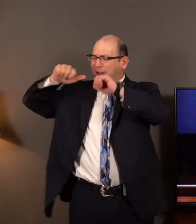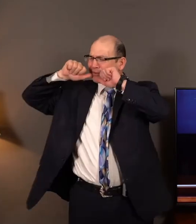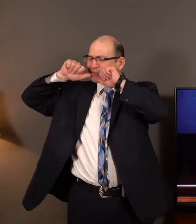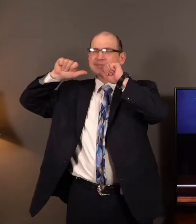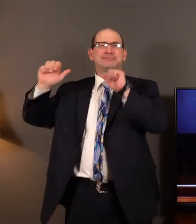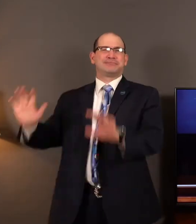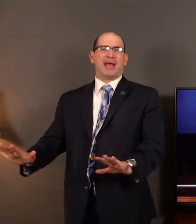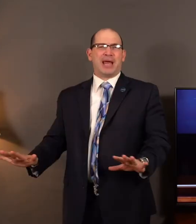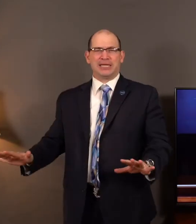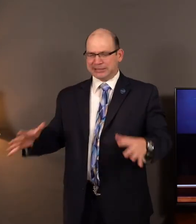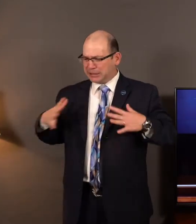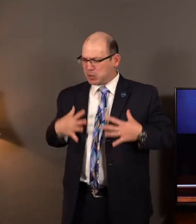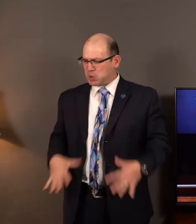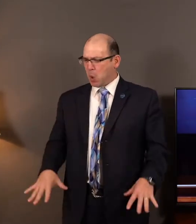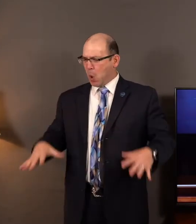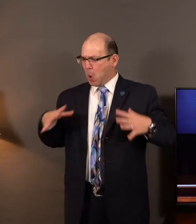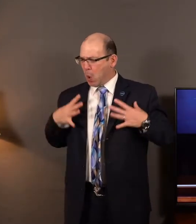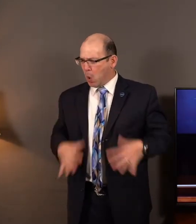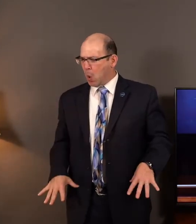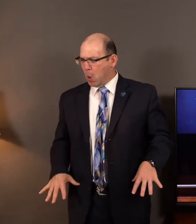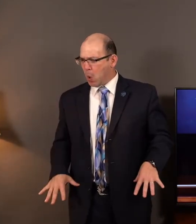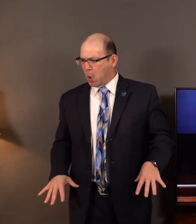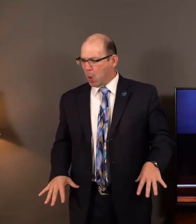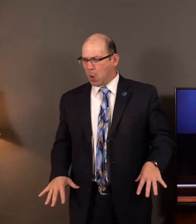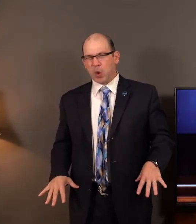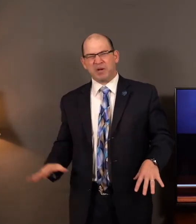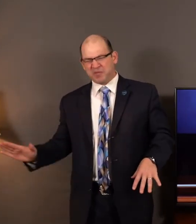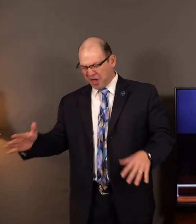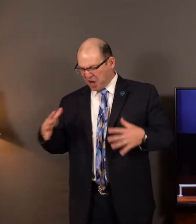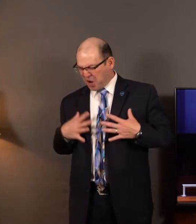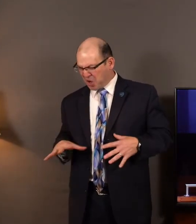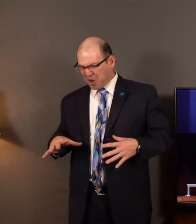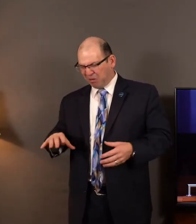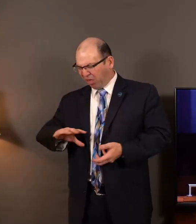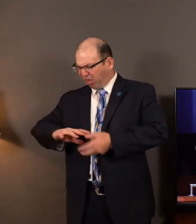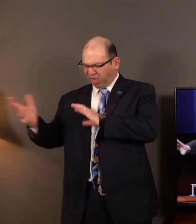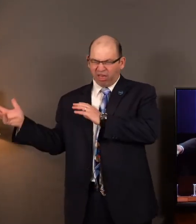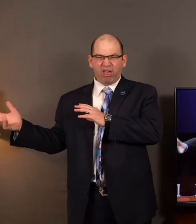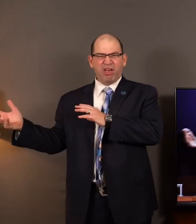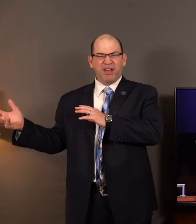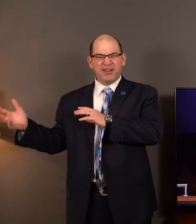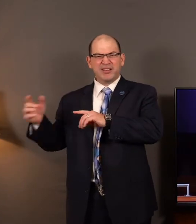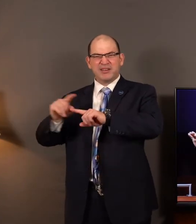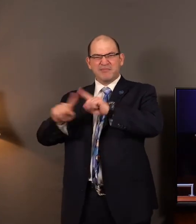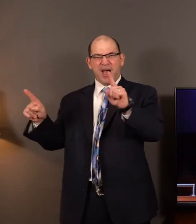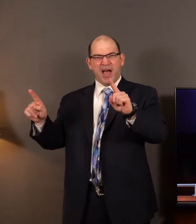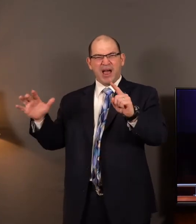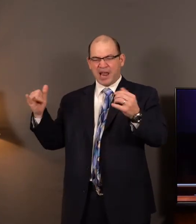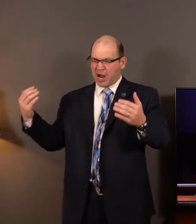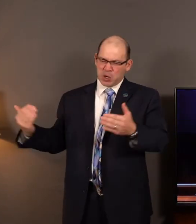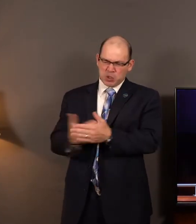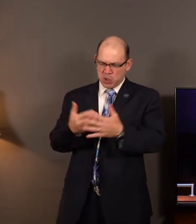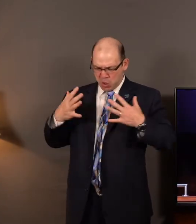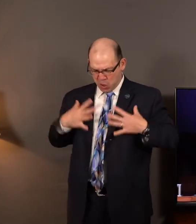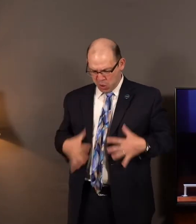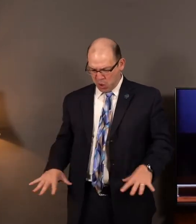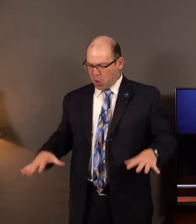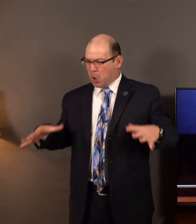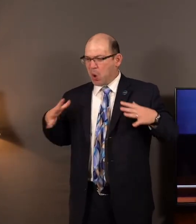raiment there. Boy, these men were in tattered clothes and they were not cared for by anyone. And now there was new robes